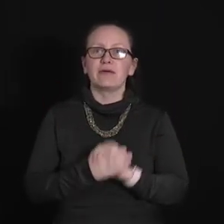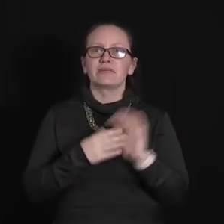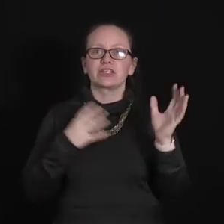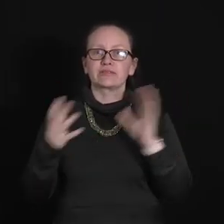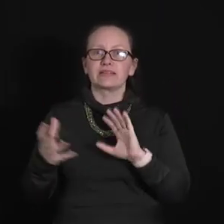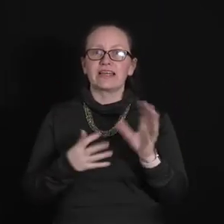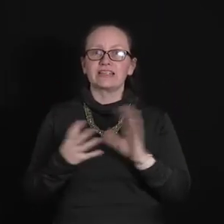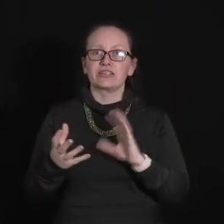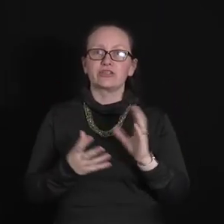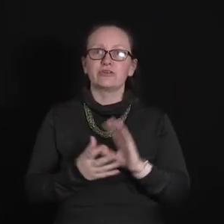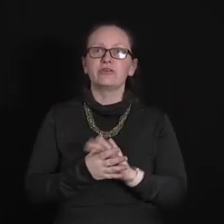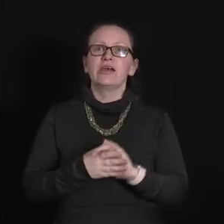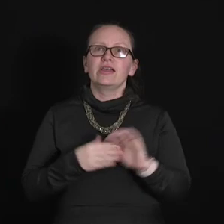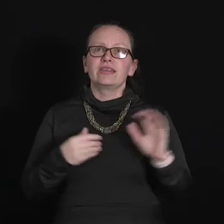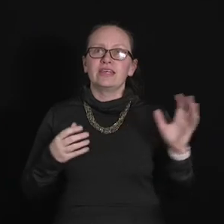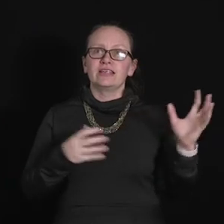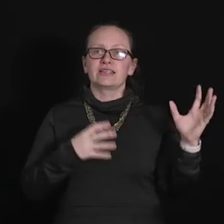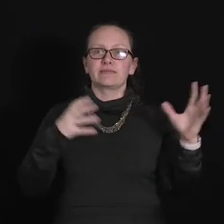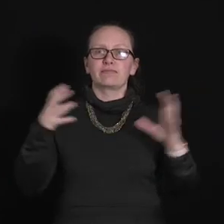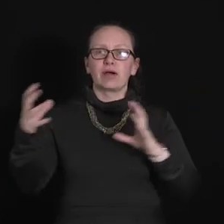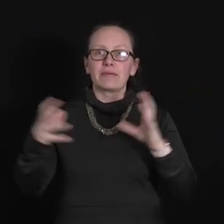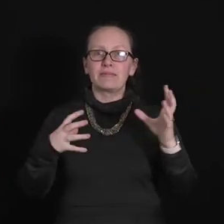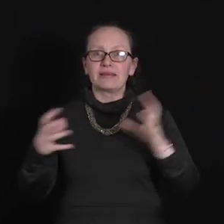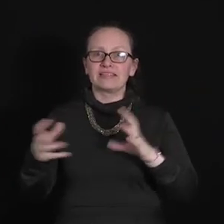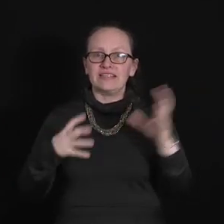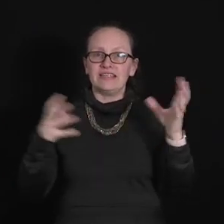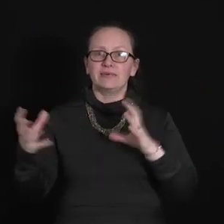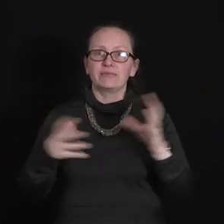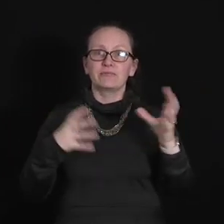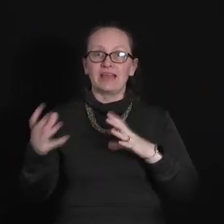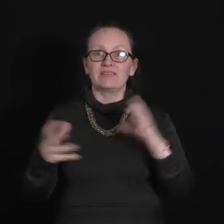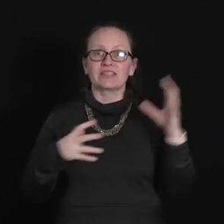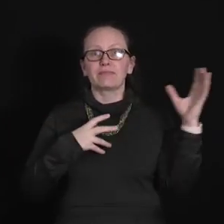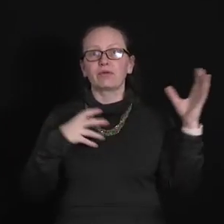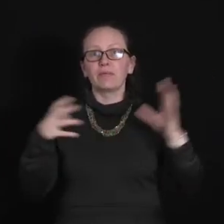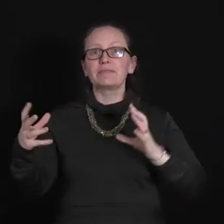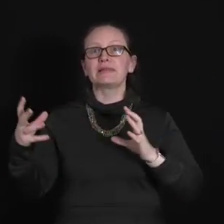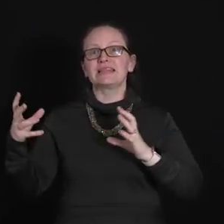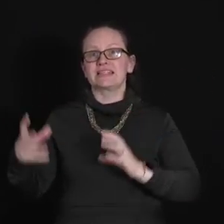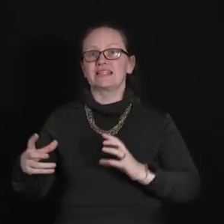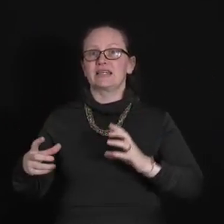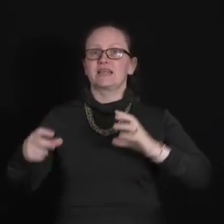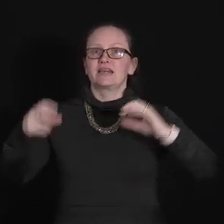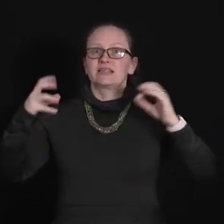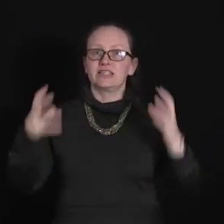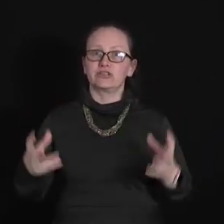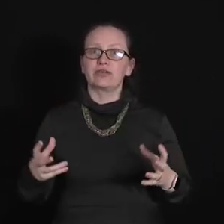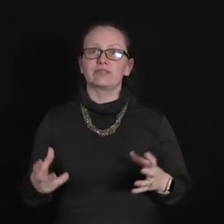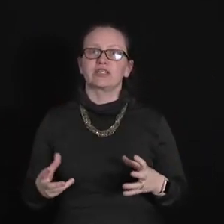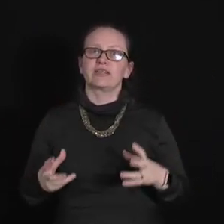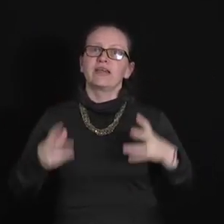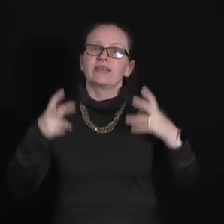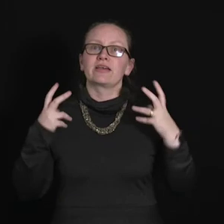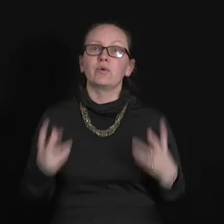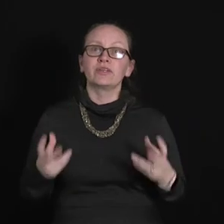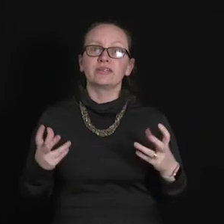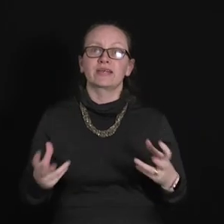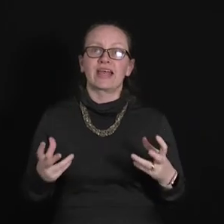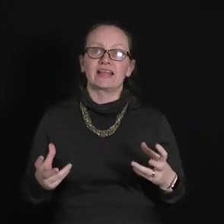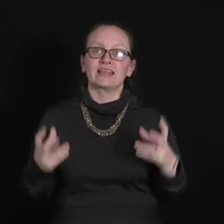which is related to these probability waves and the probabilistic description that quantum mechanics